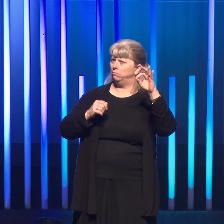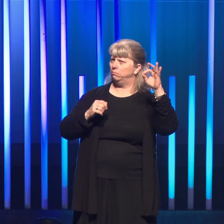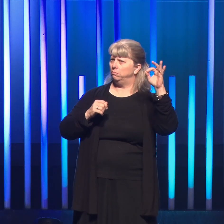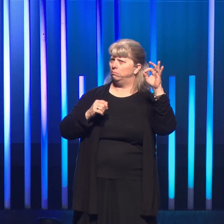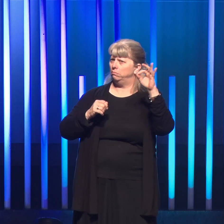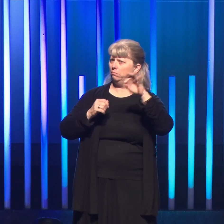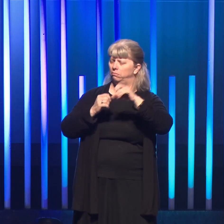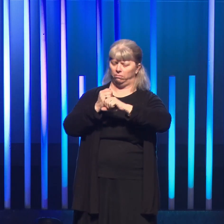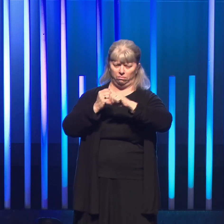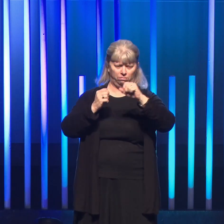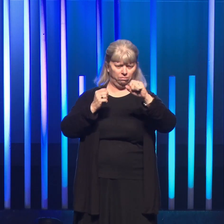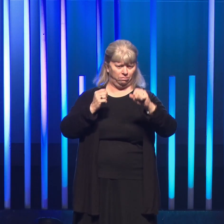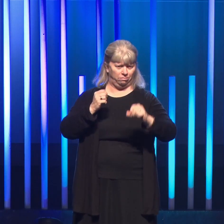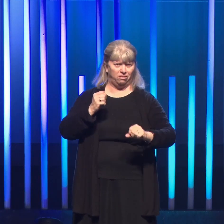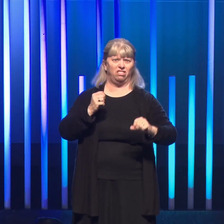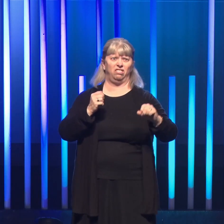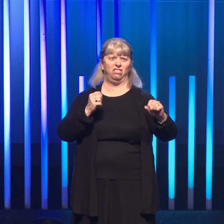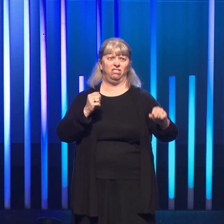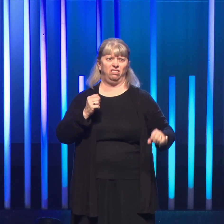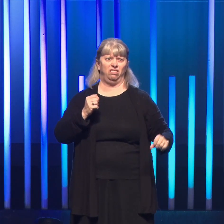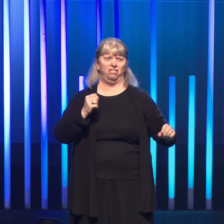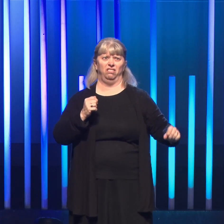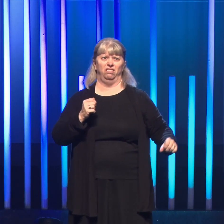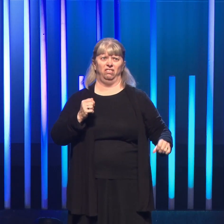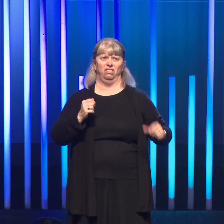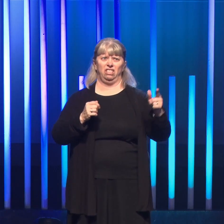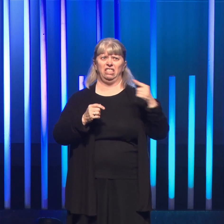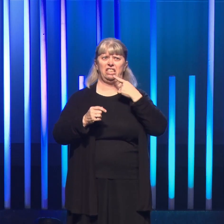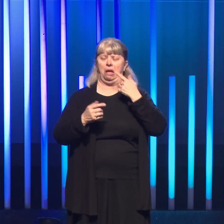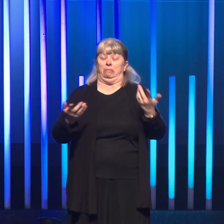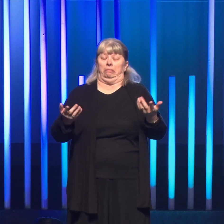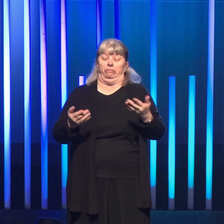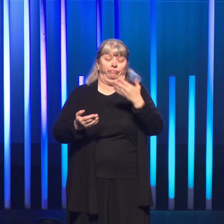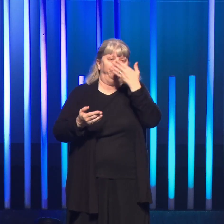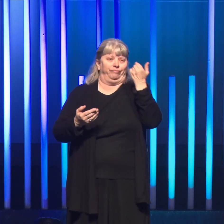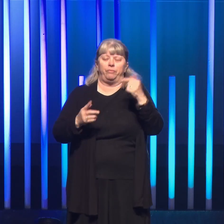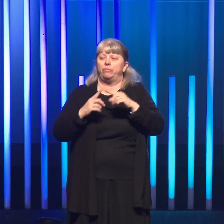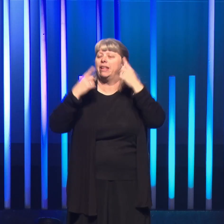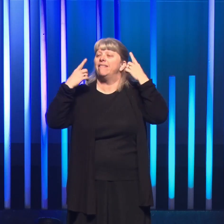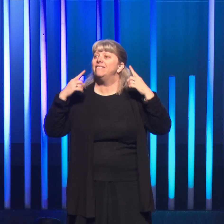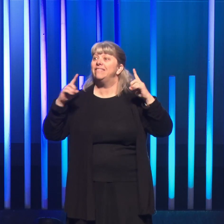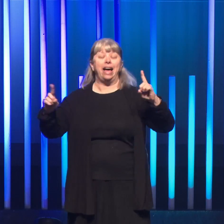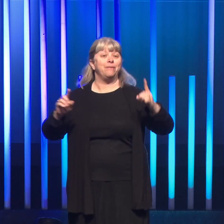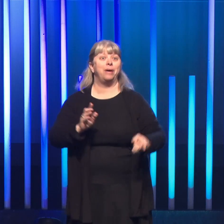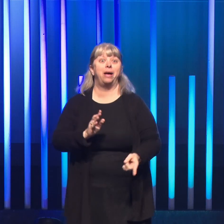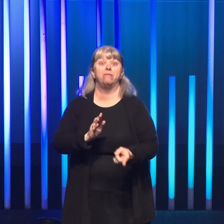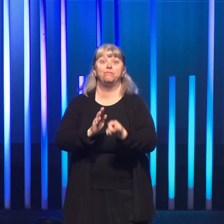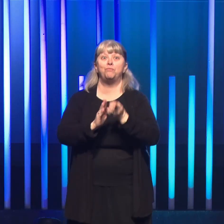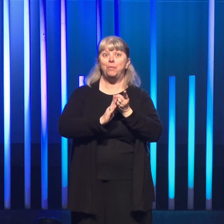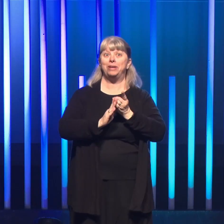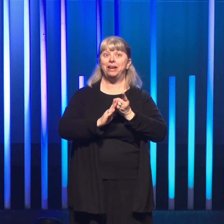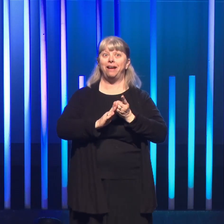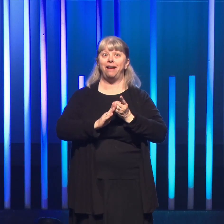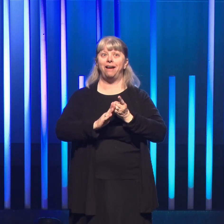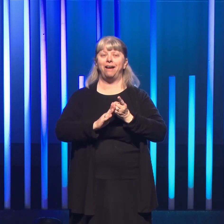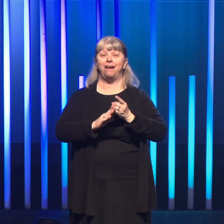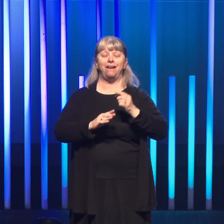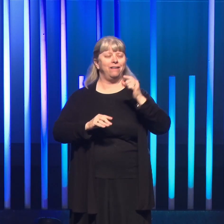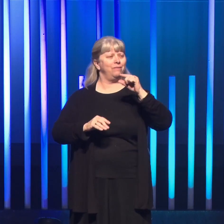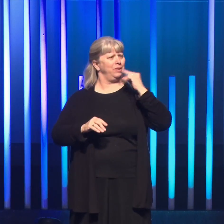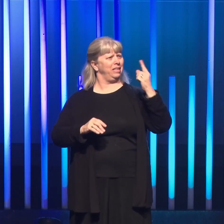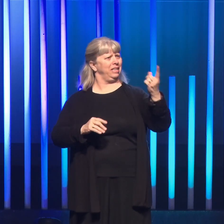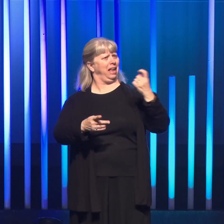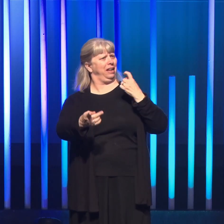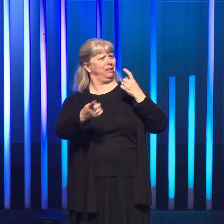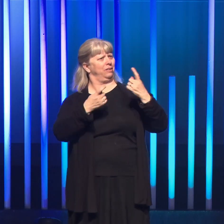time. I don't remember any of his words, but finally, my big moment came. And the priest asked me a